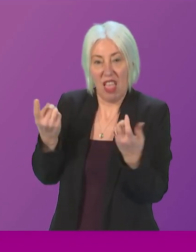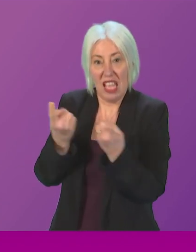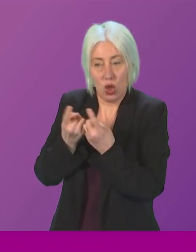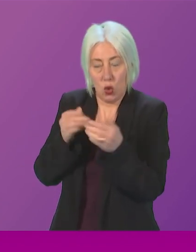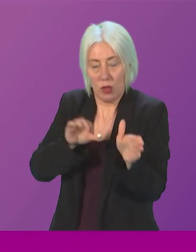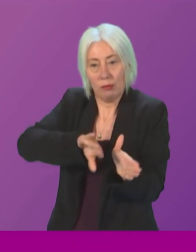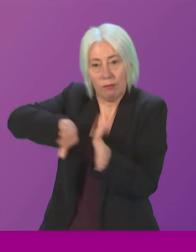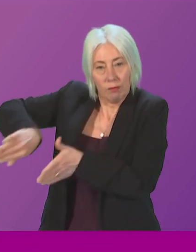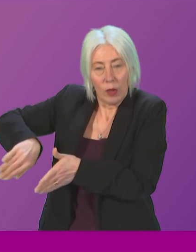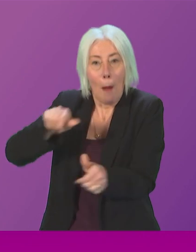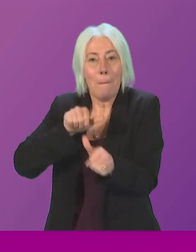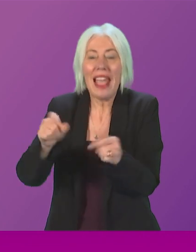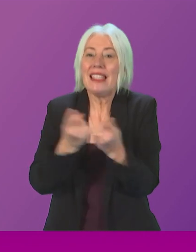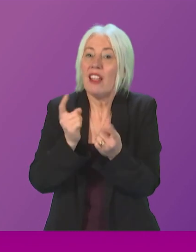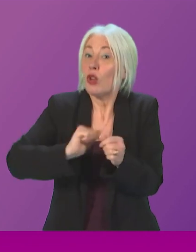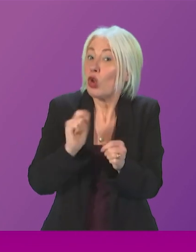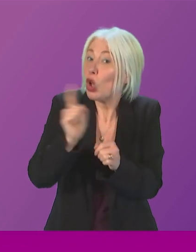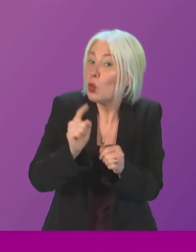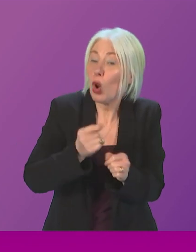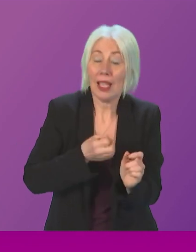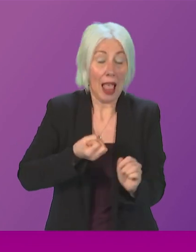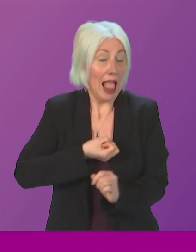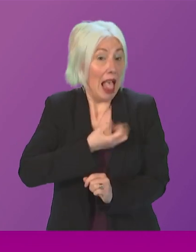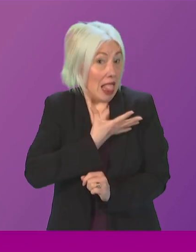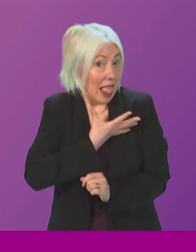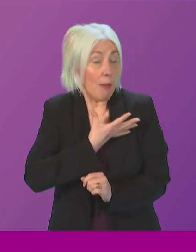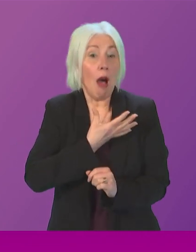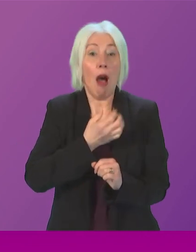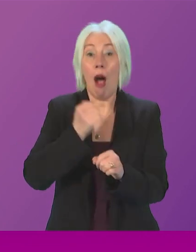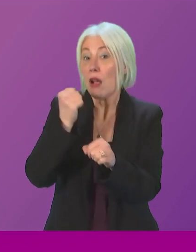What is better for Scotland, a Labour government or a Tory government?